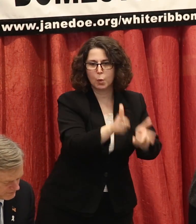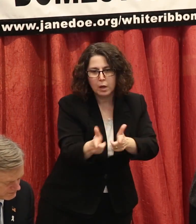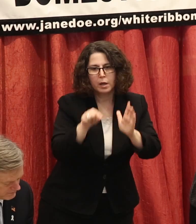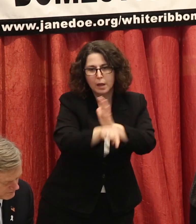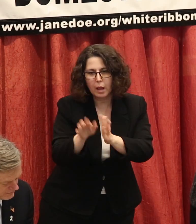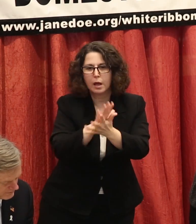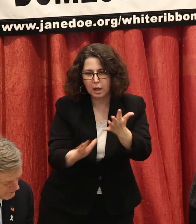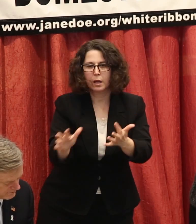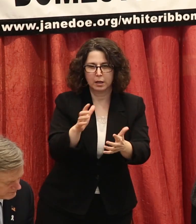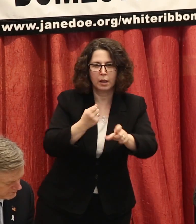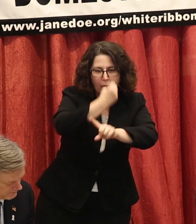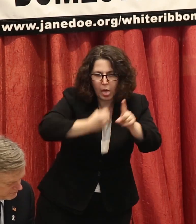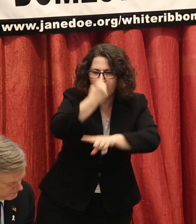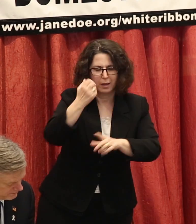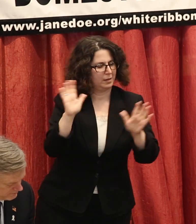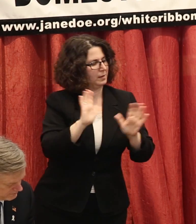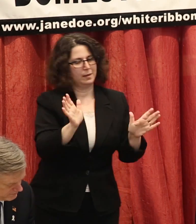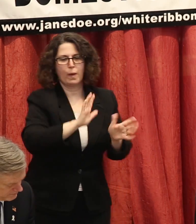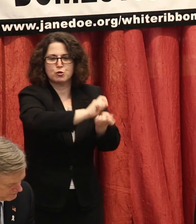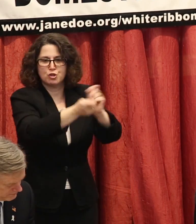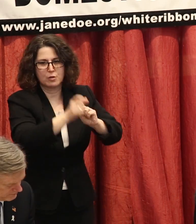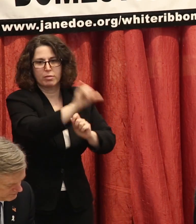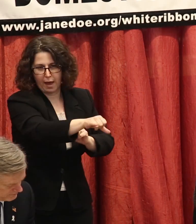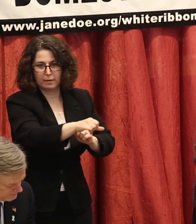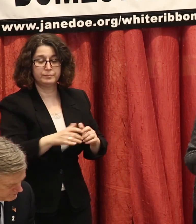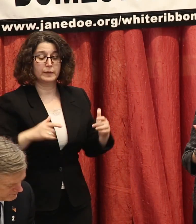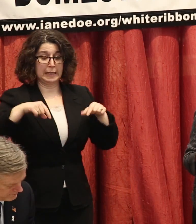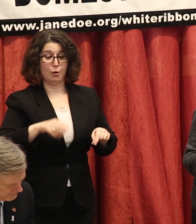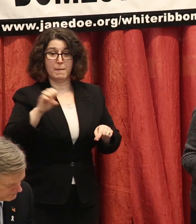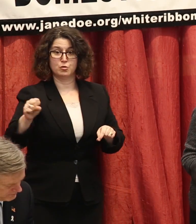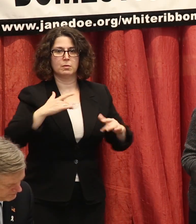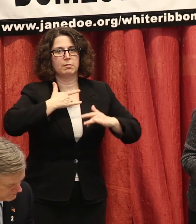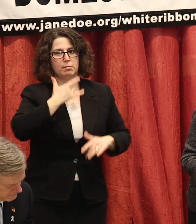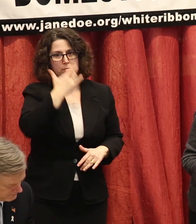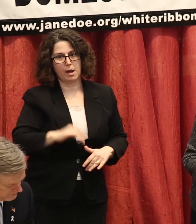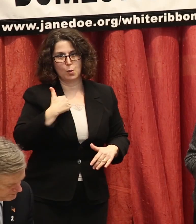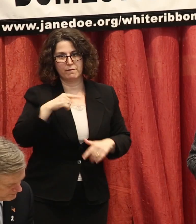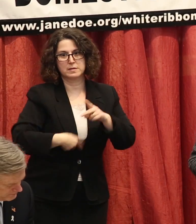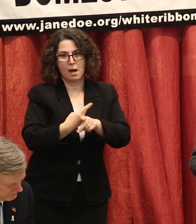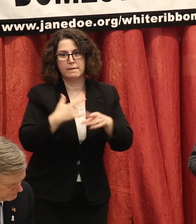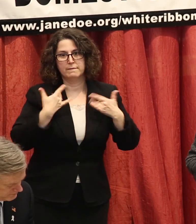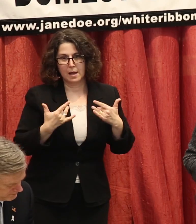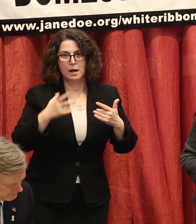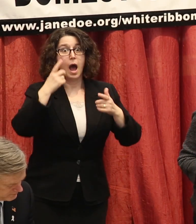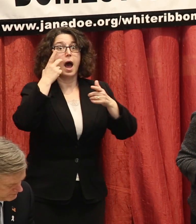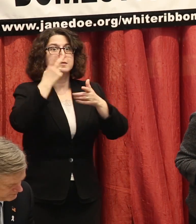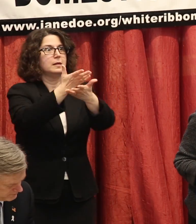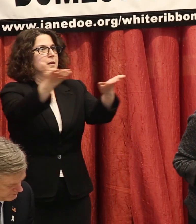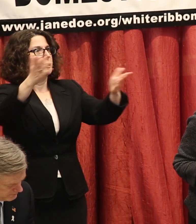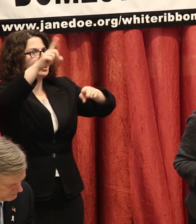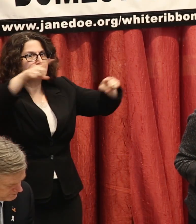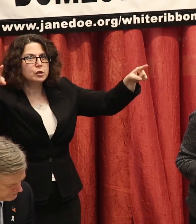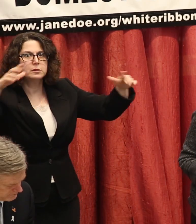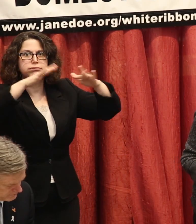In Massachusetts, we are really fortunate to have an event like this. When I see the diversity of people here with so much participation from